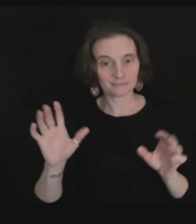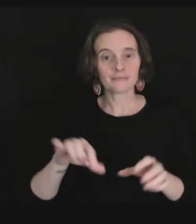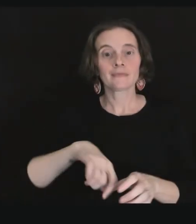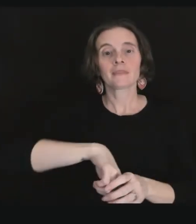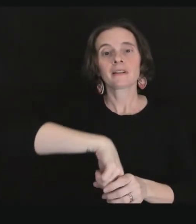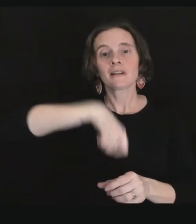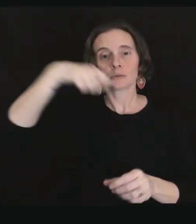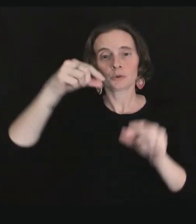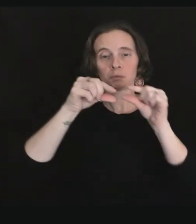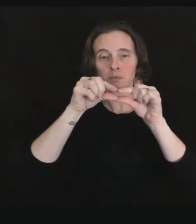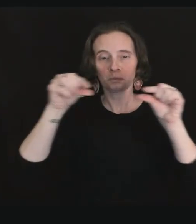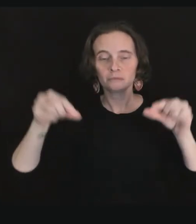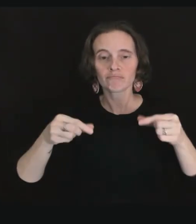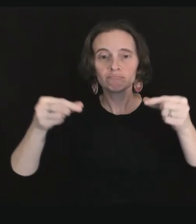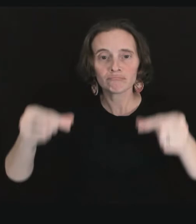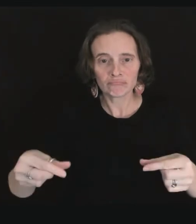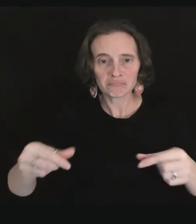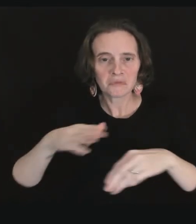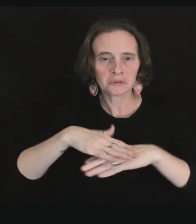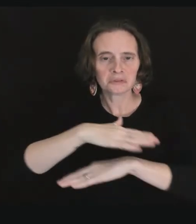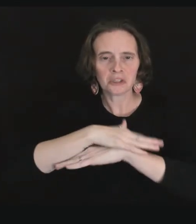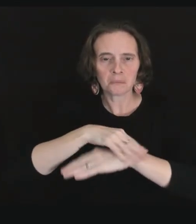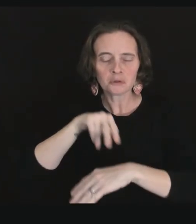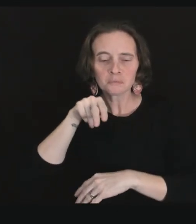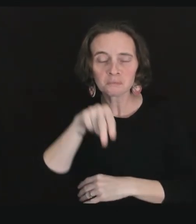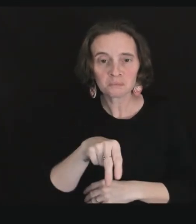Remove the test strip from the tube.